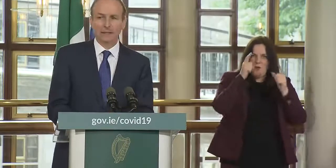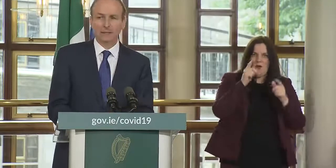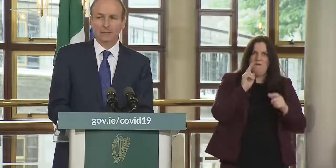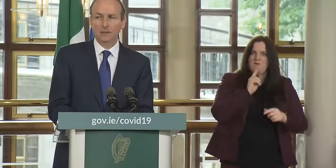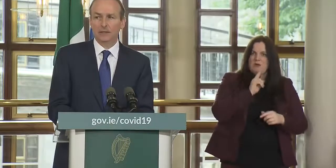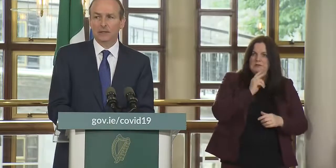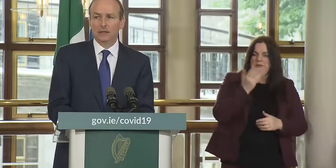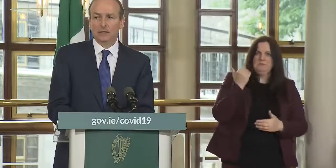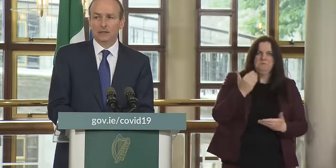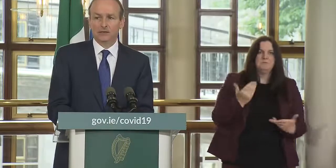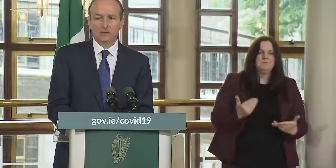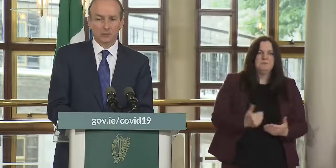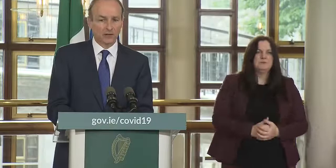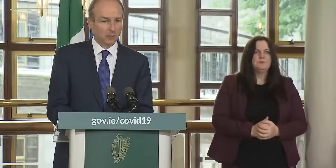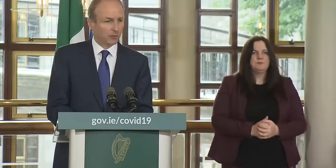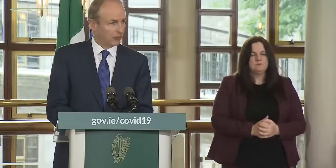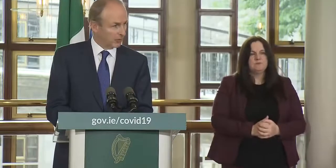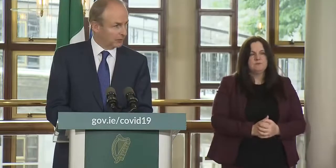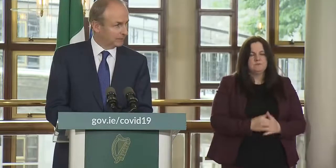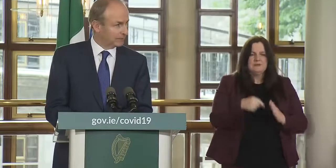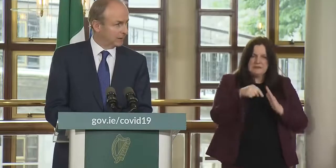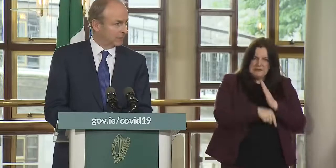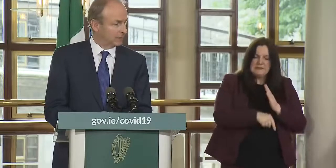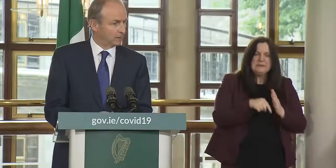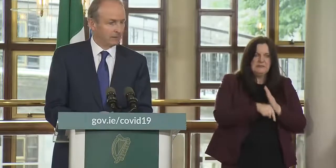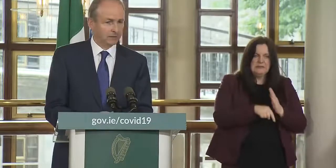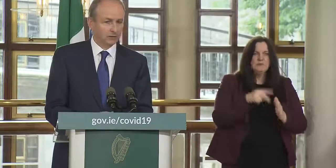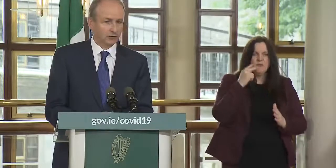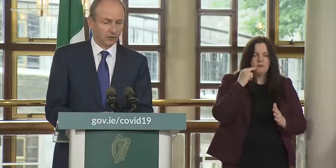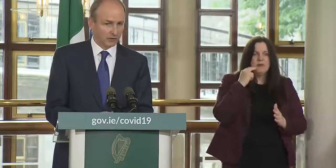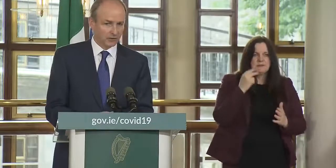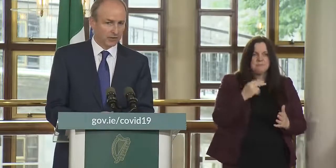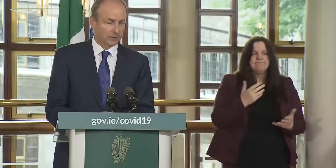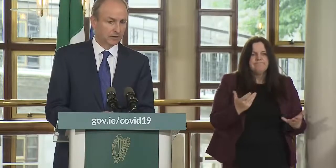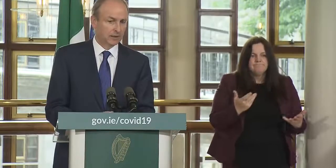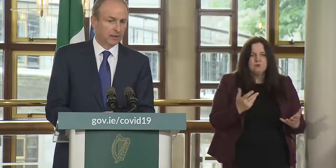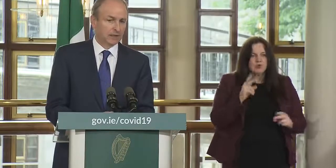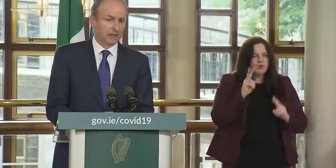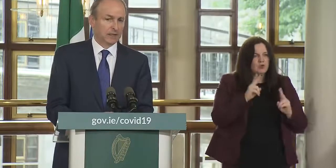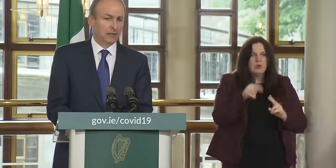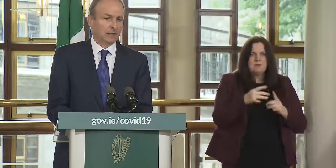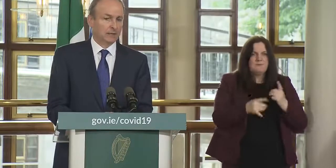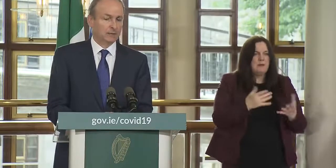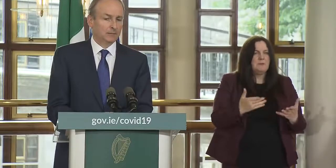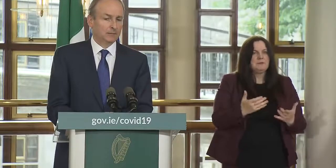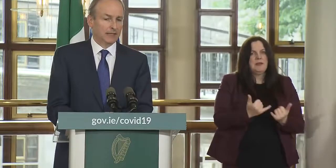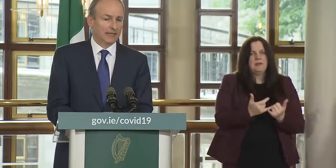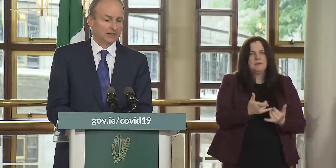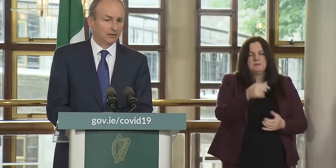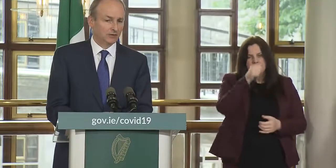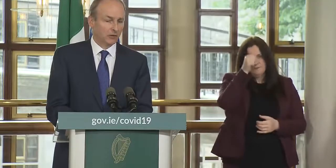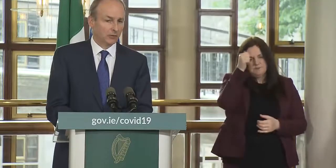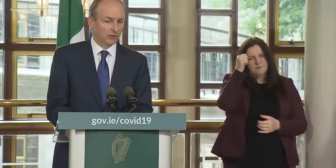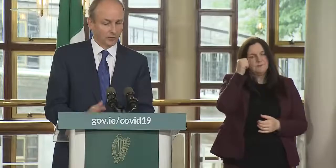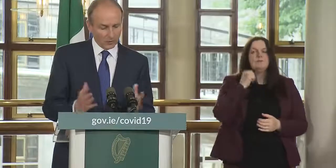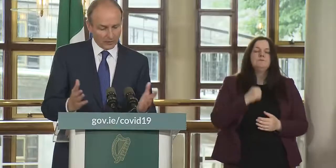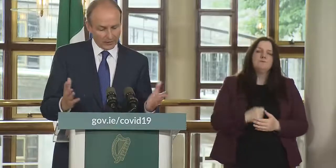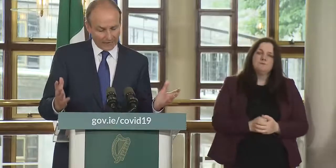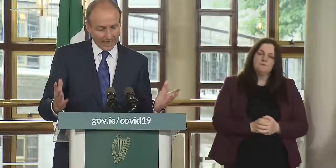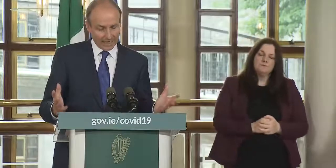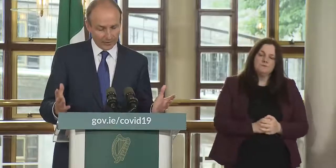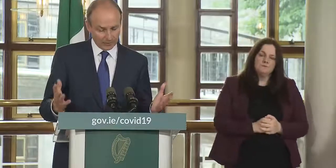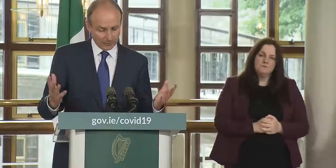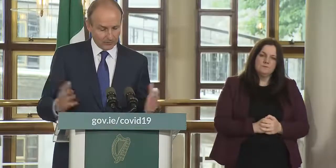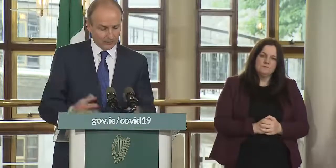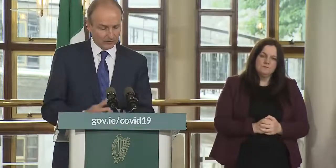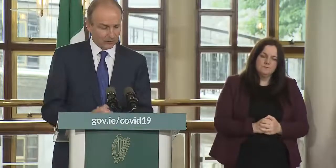um it's deeply deeply regrettable um shouldn't have happened um and in terms of you know